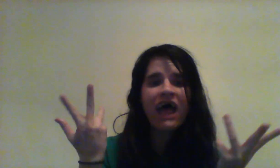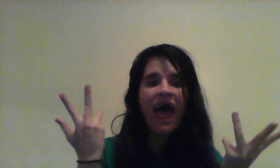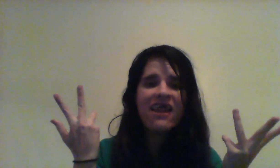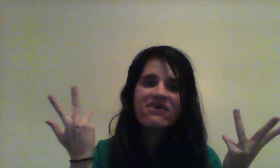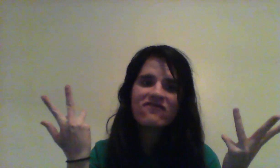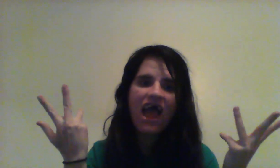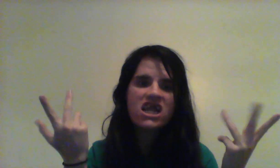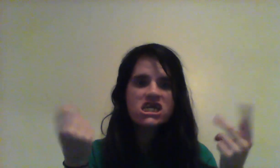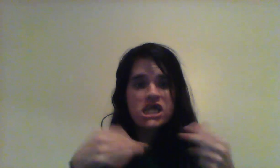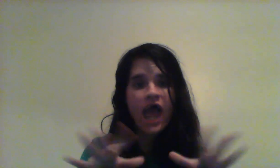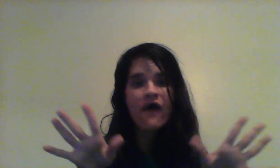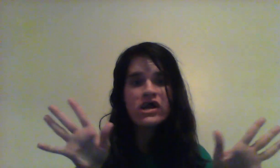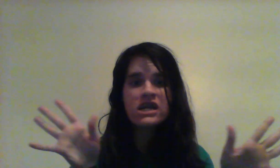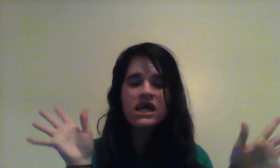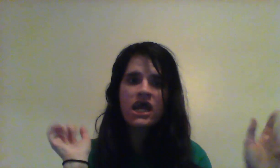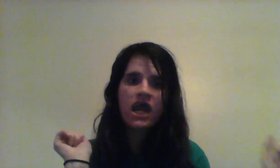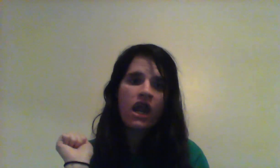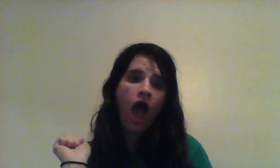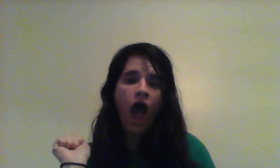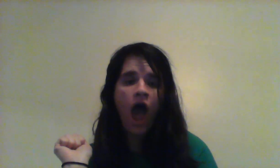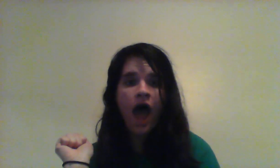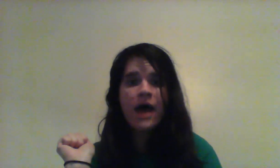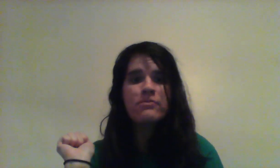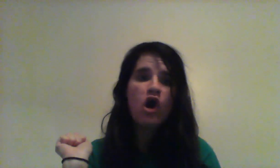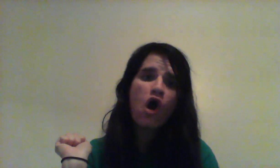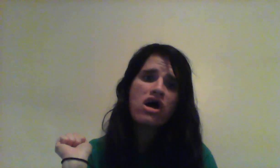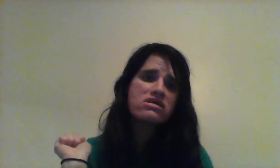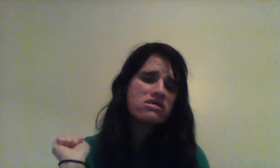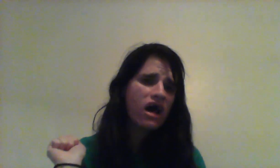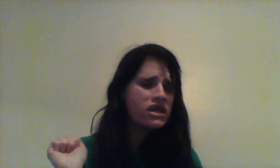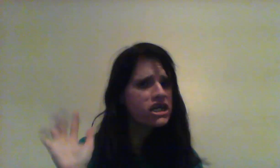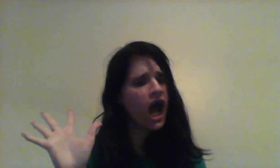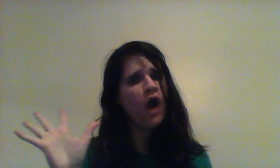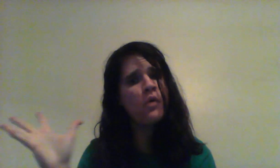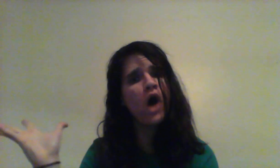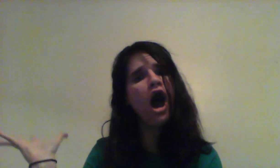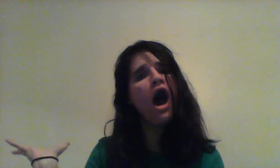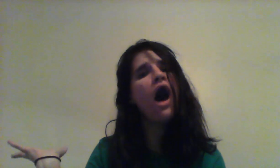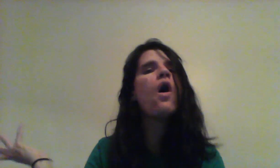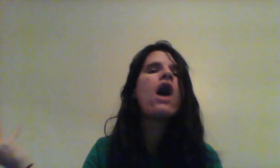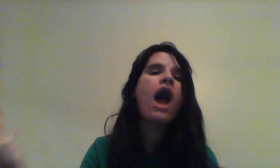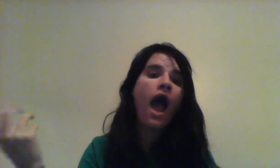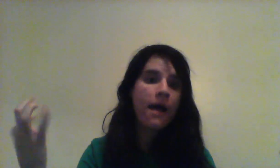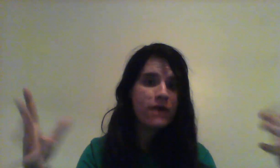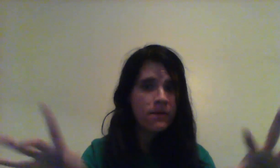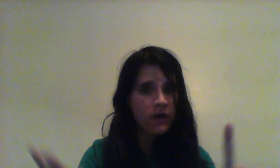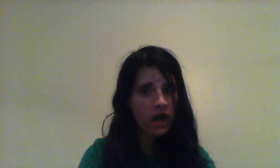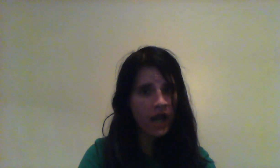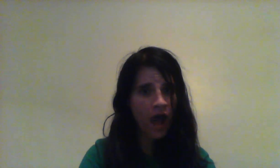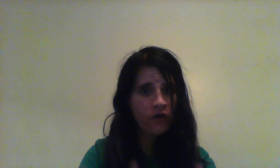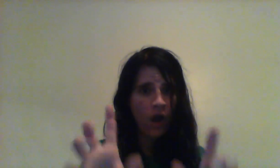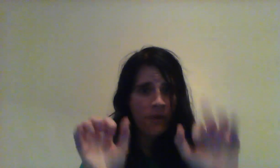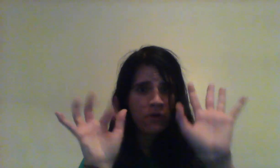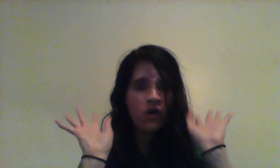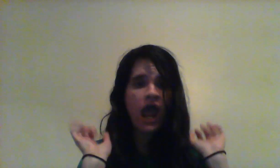satisfaction guaranteed. I'm in the sunshine. Whoa. I'm gonna burn down your lane.